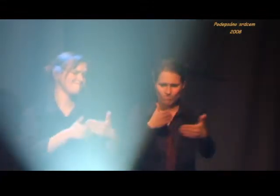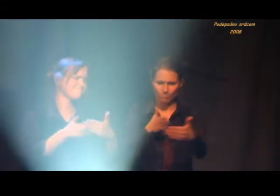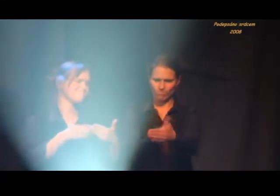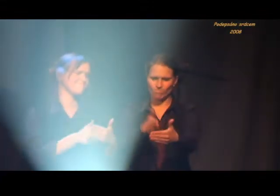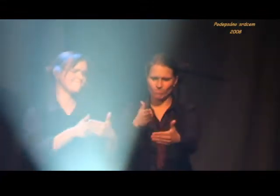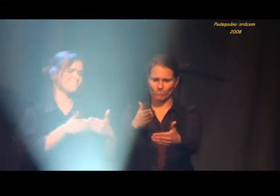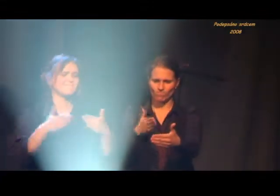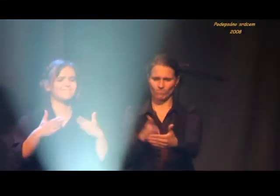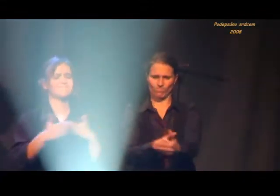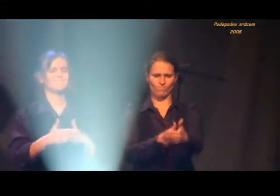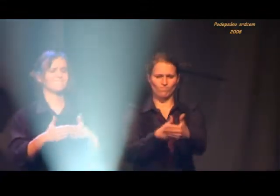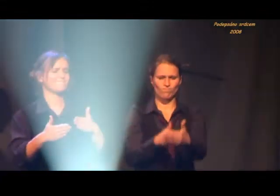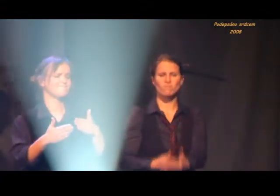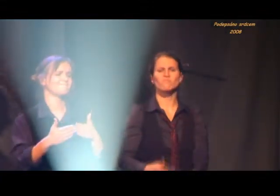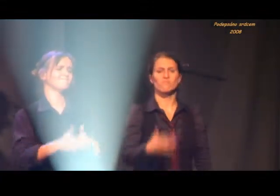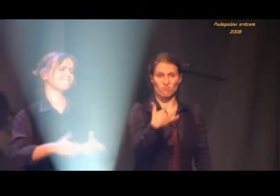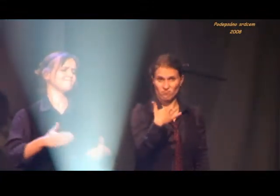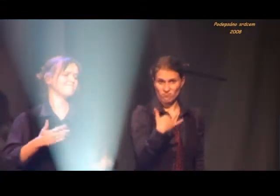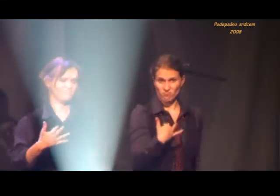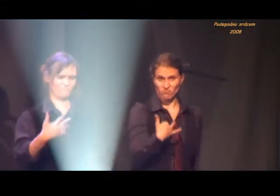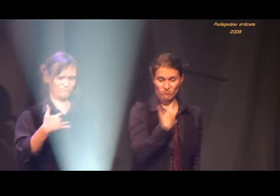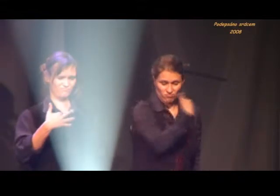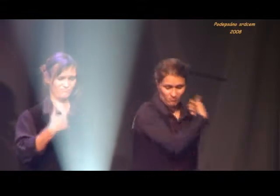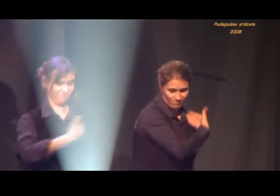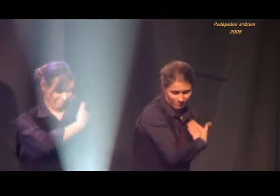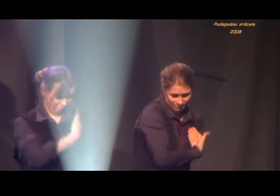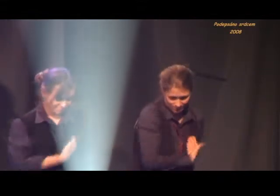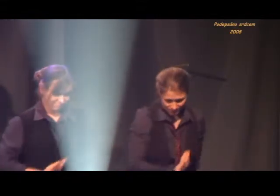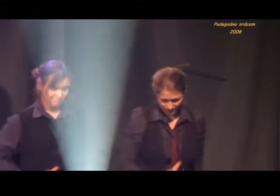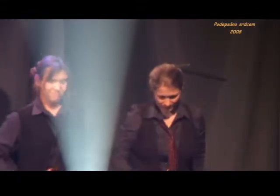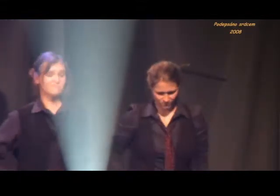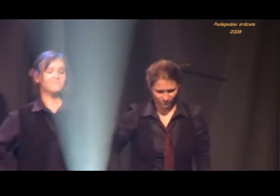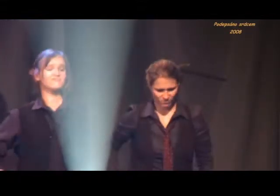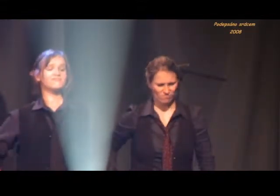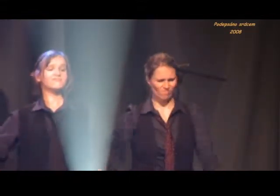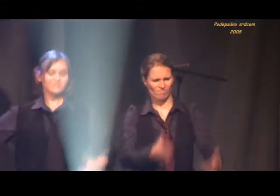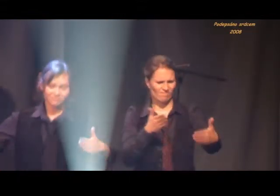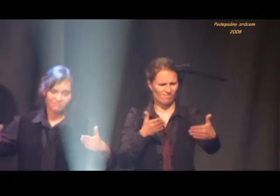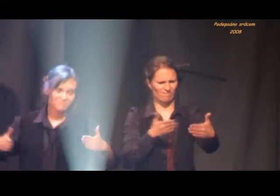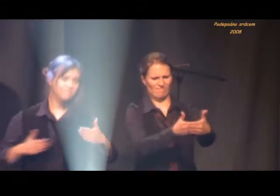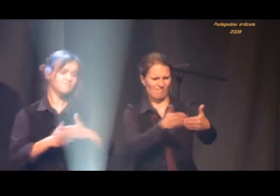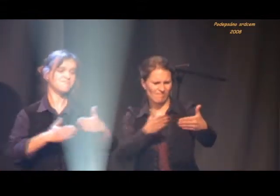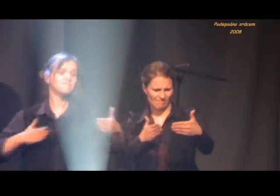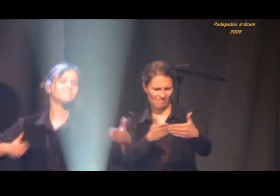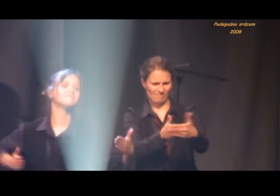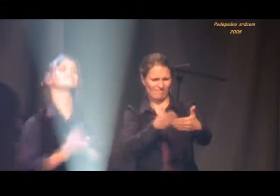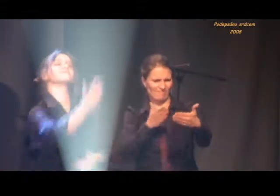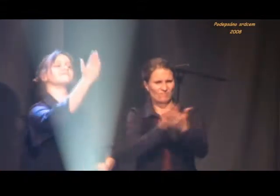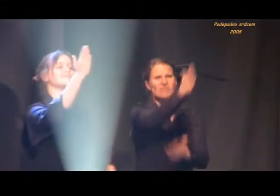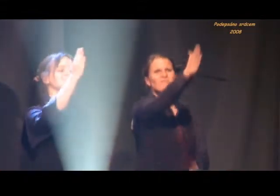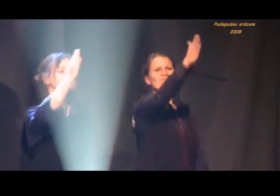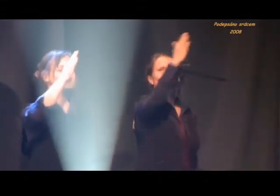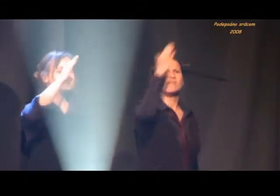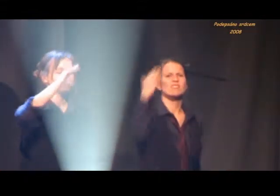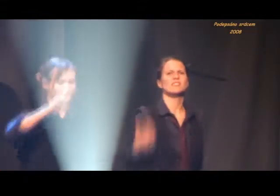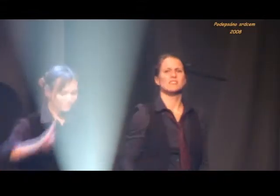I did it my way. way. I did there's a man,